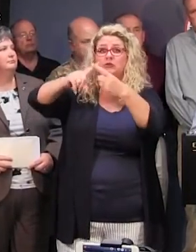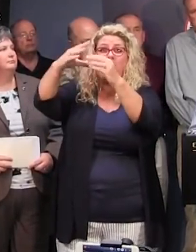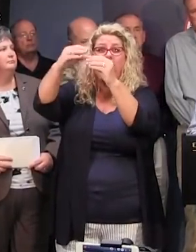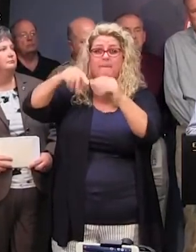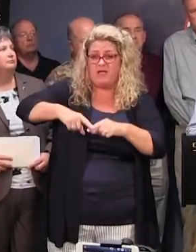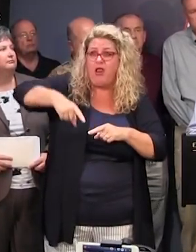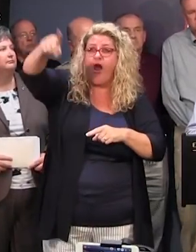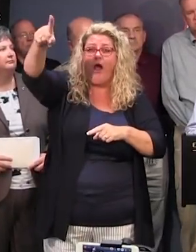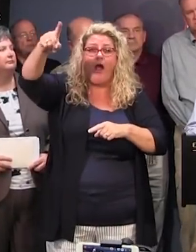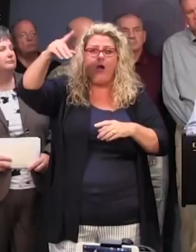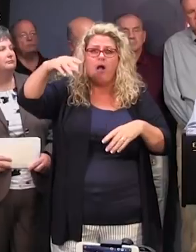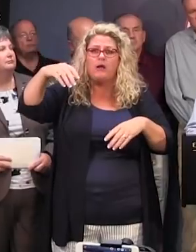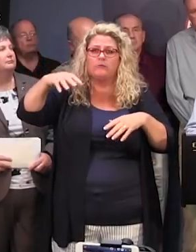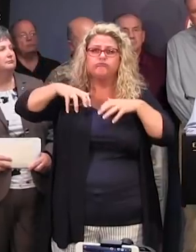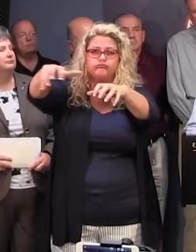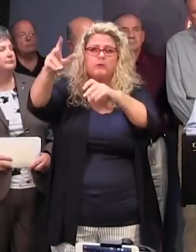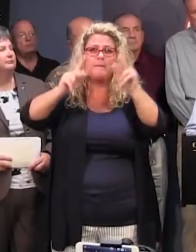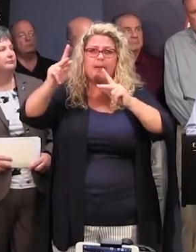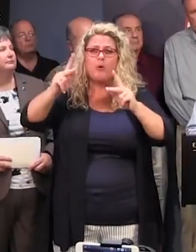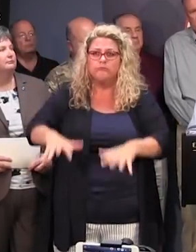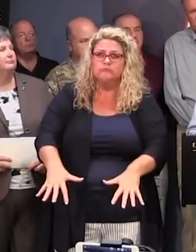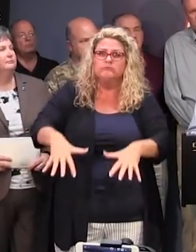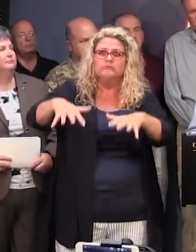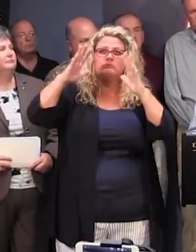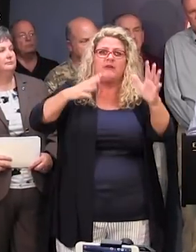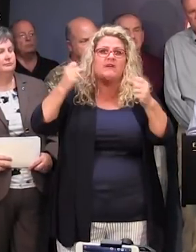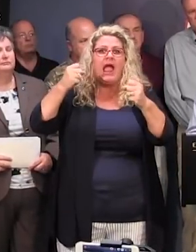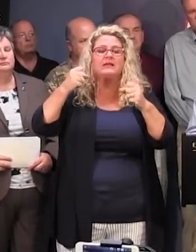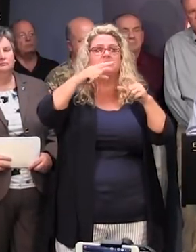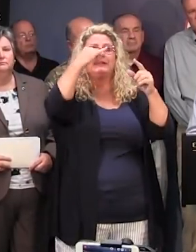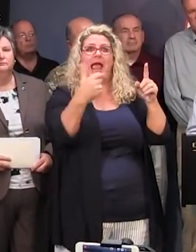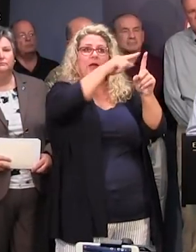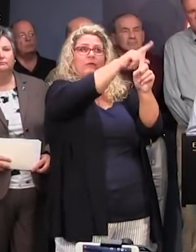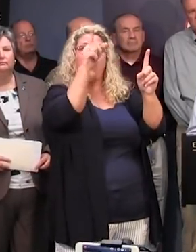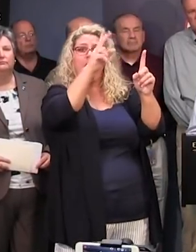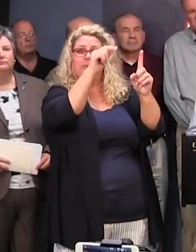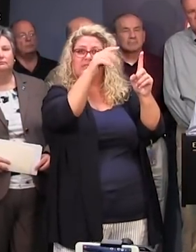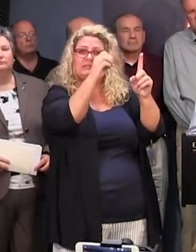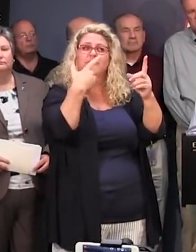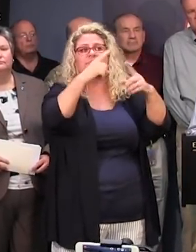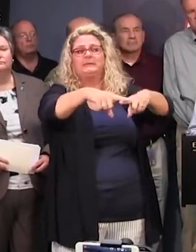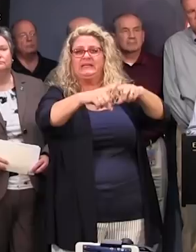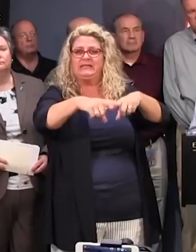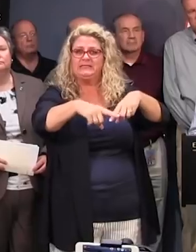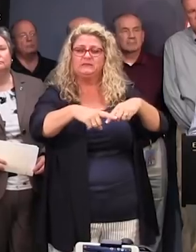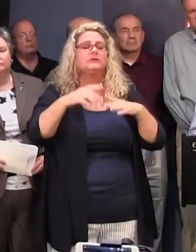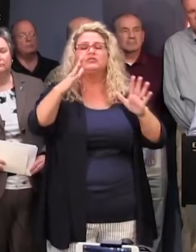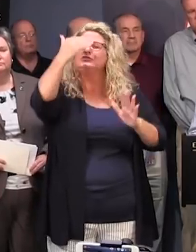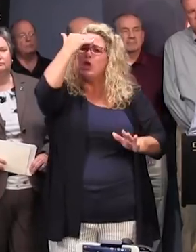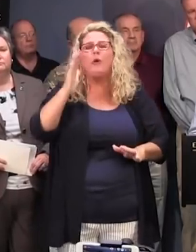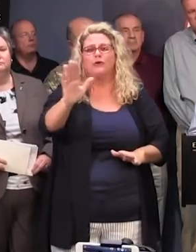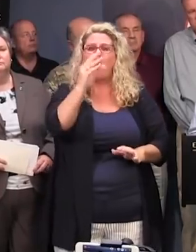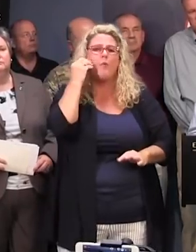Columbia. If this heavy rain sets up in other areas, it just all depends. So I think the key really is just know where you live.